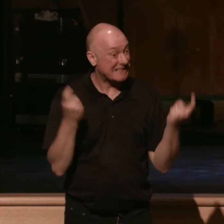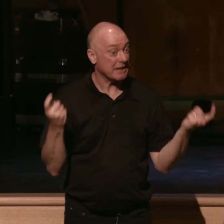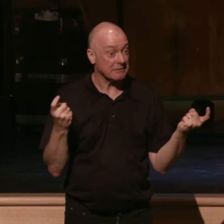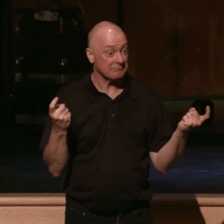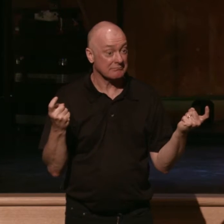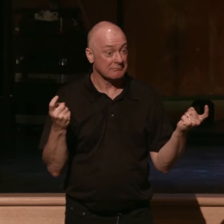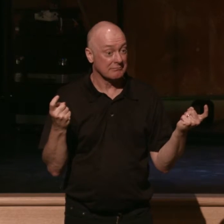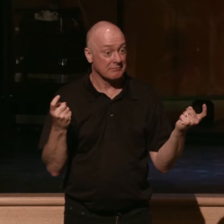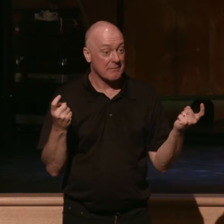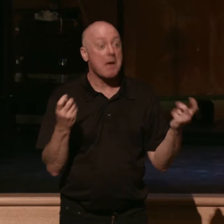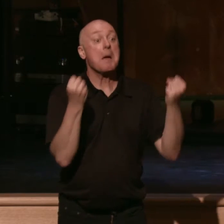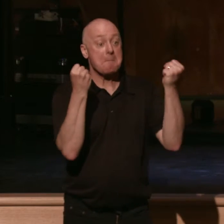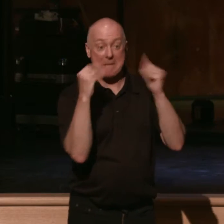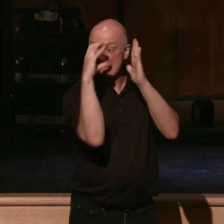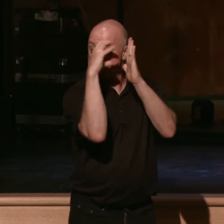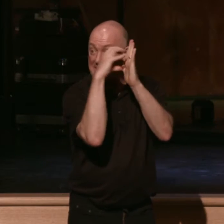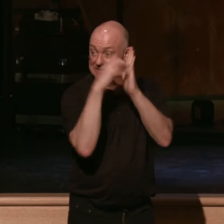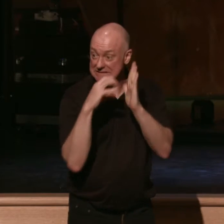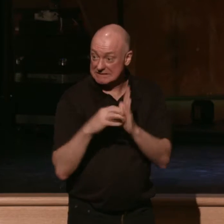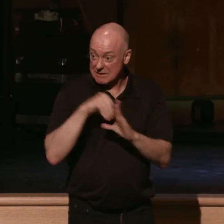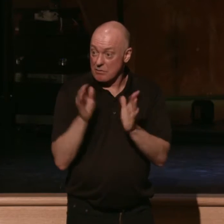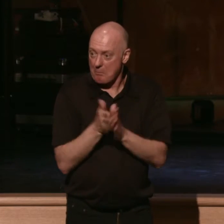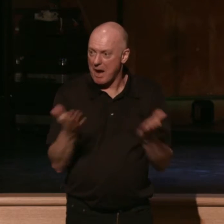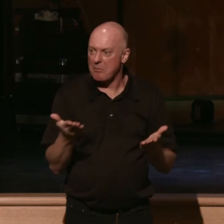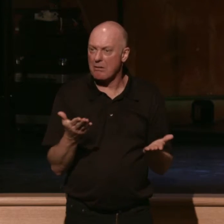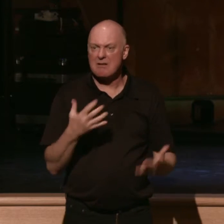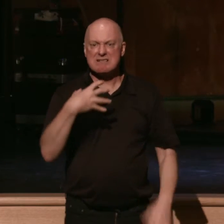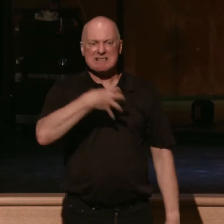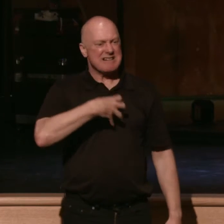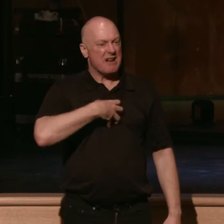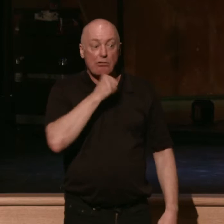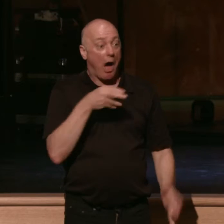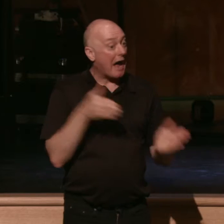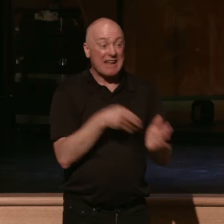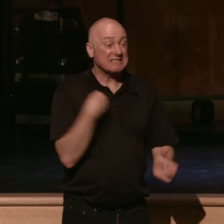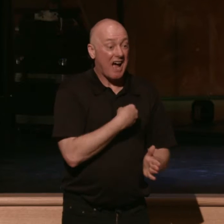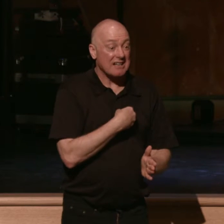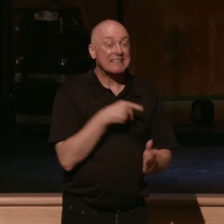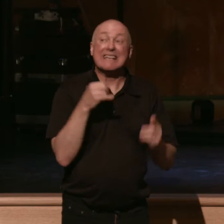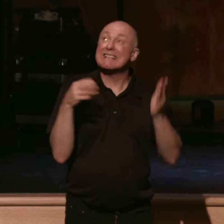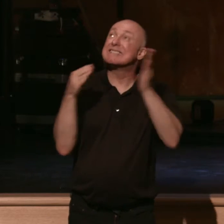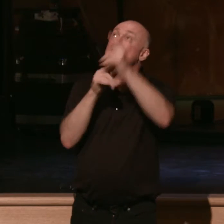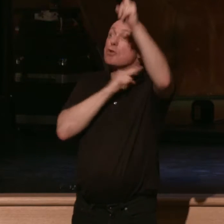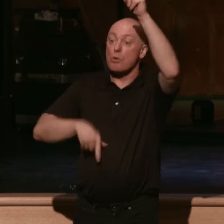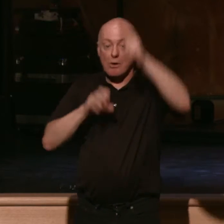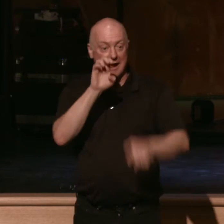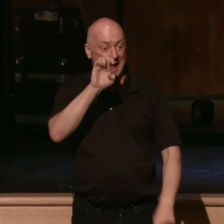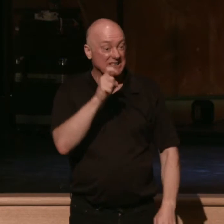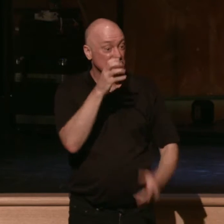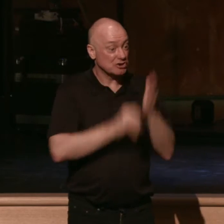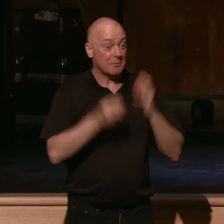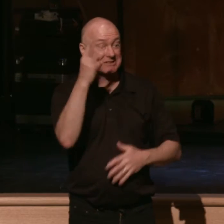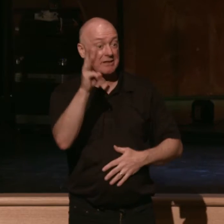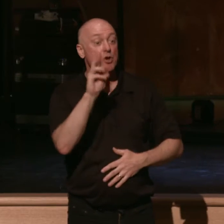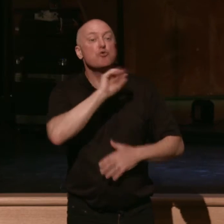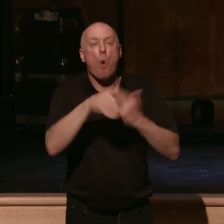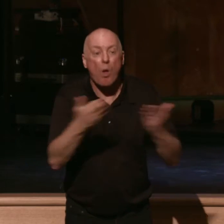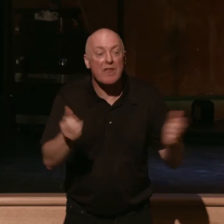in several passages of God's word. Your grumbling is not against us, but against the Lord, Exodus 16. Do all things without grumbling, Philippians.